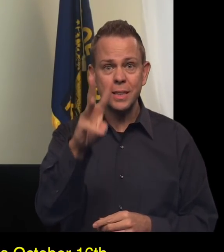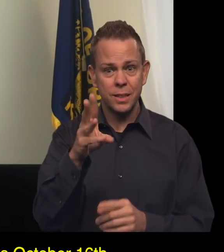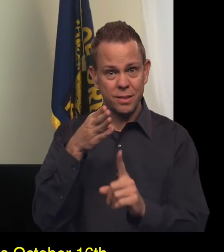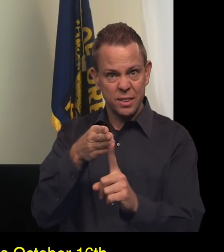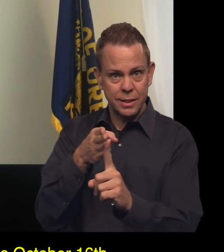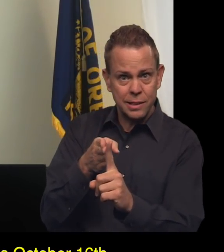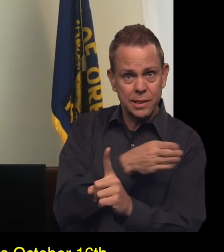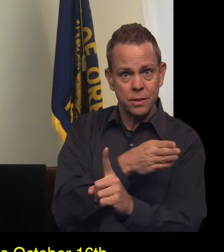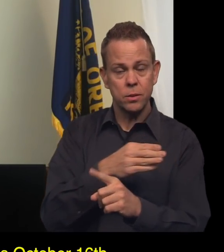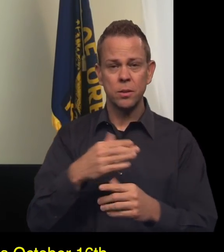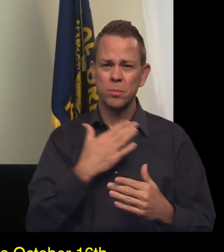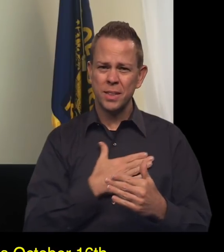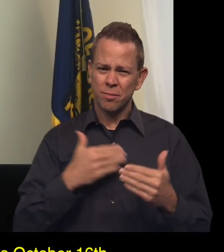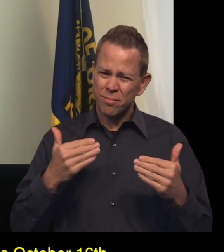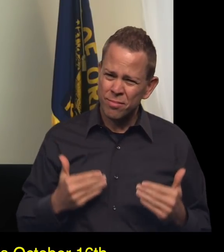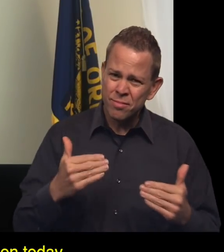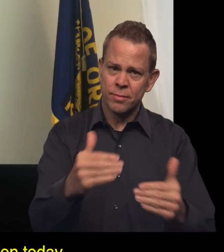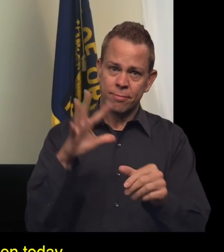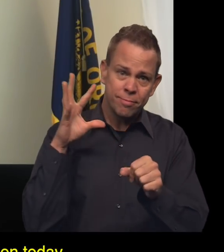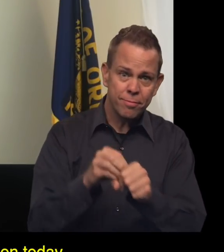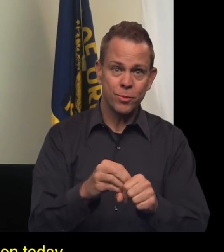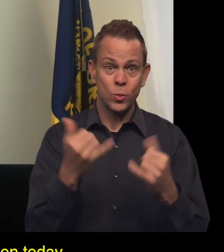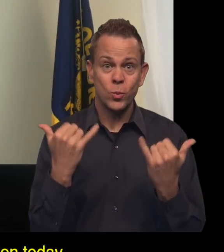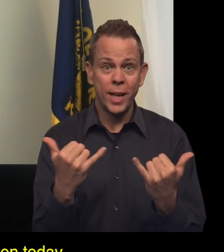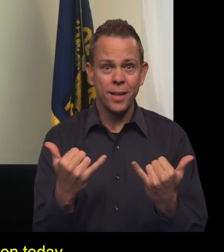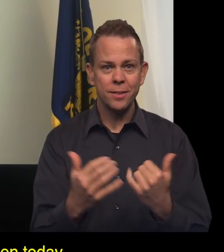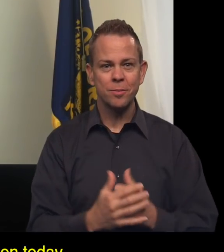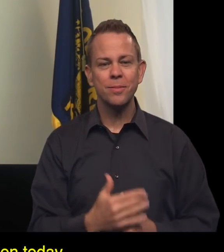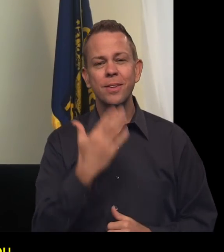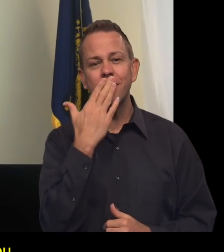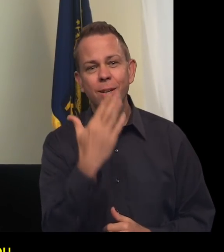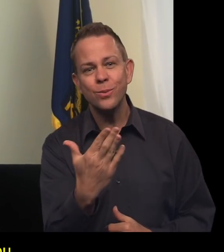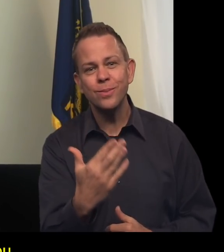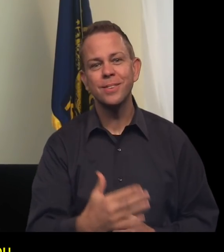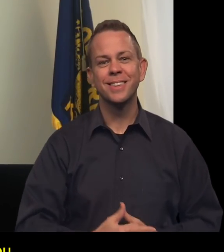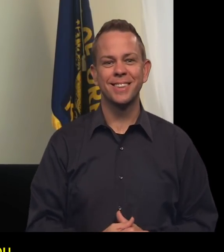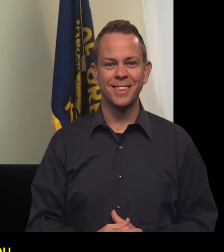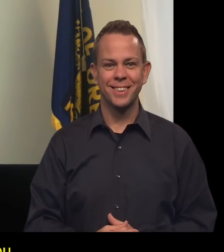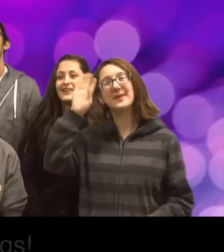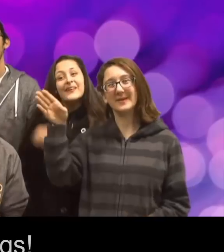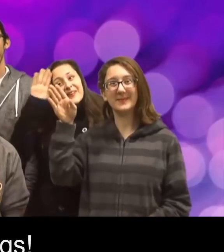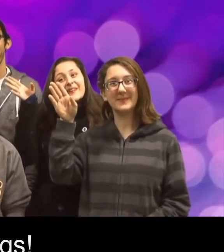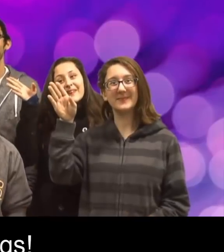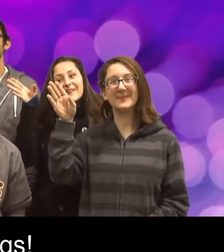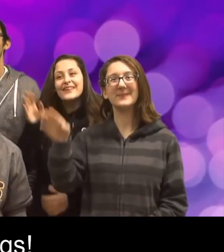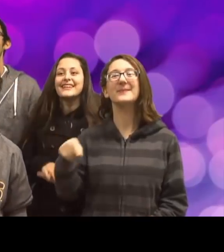Registration deadline is October 16th. Please take action today. Thank you.